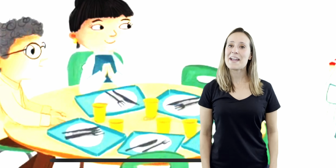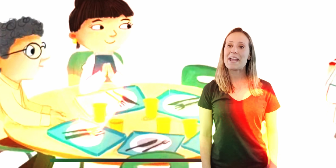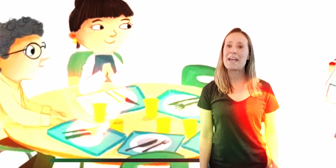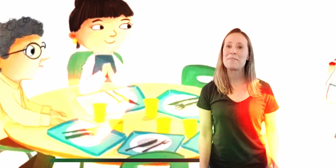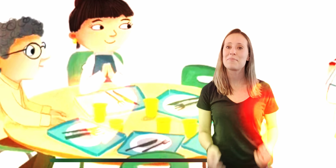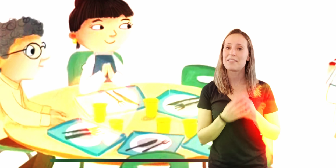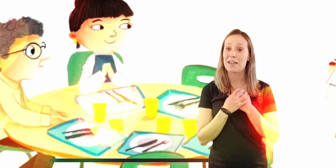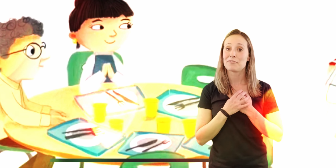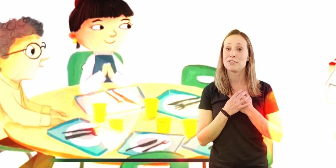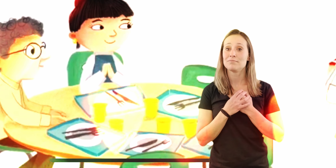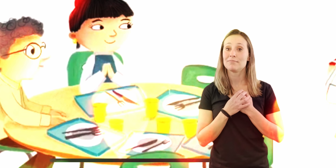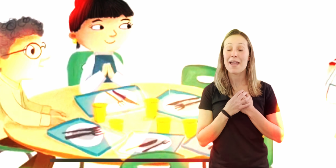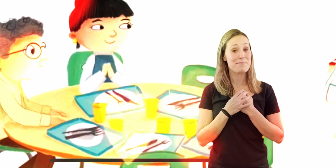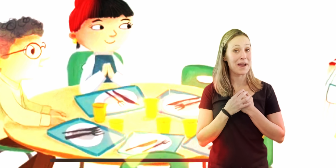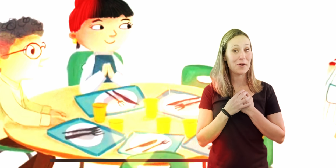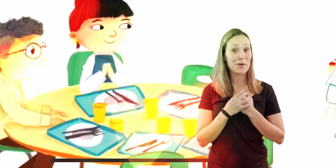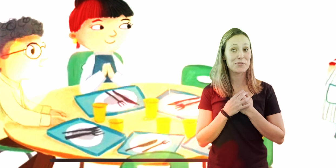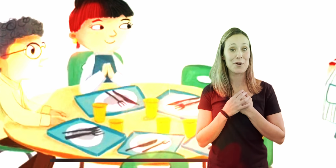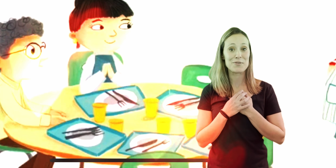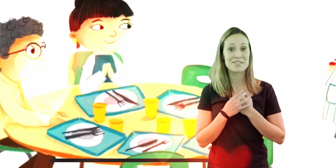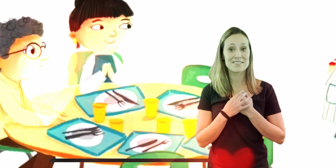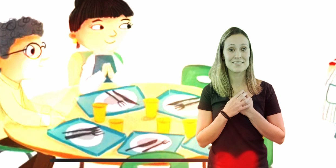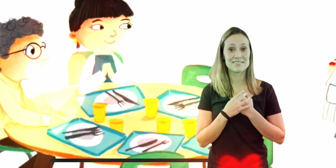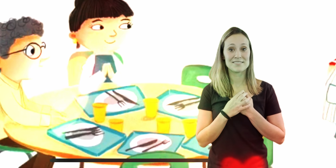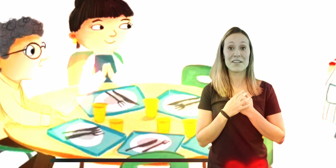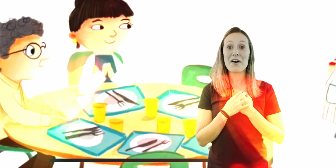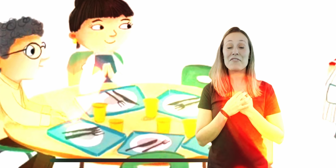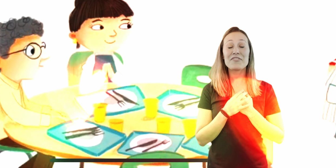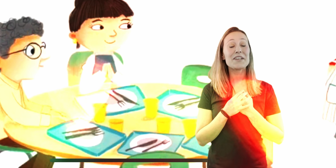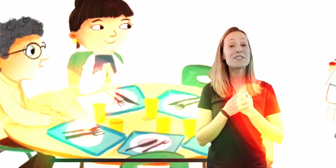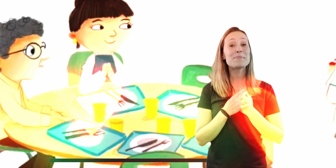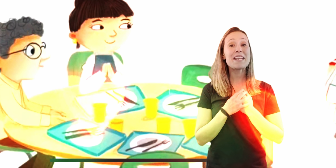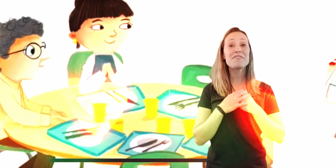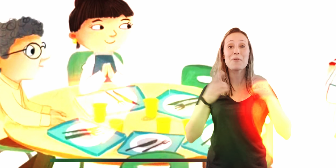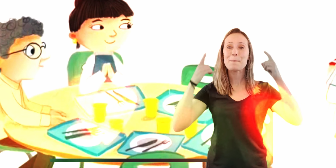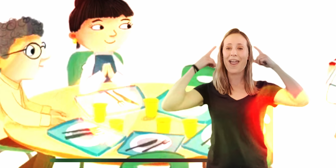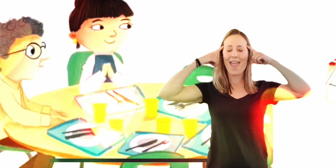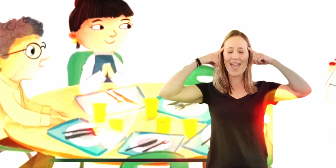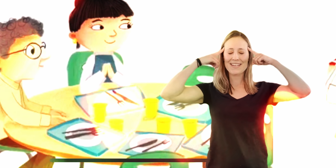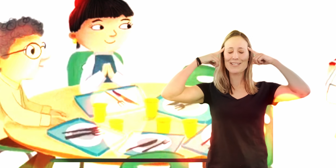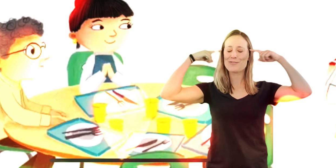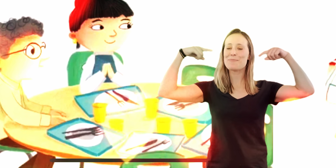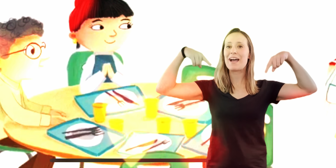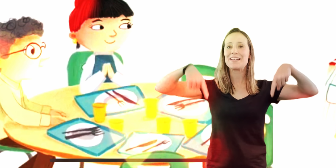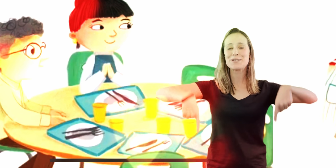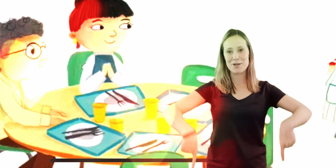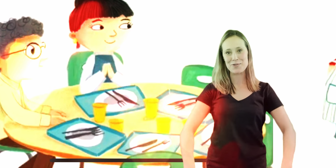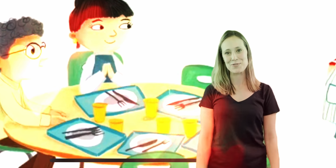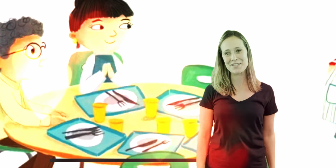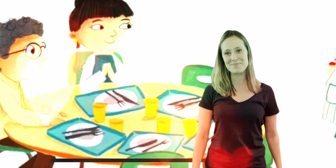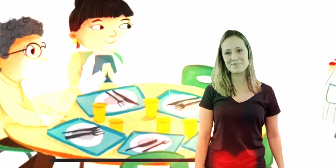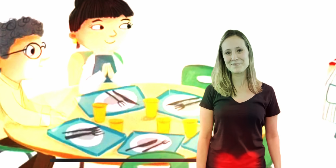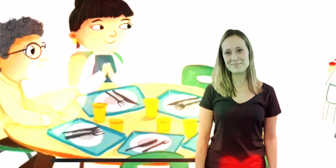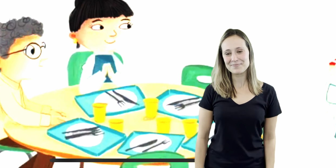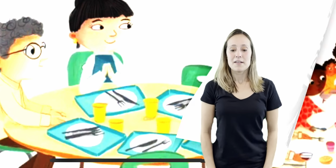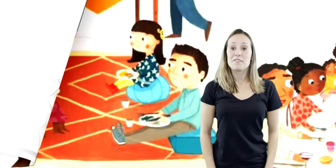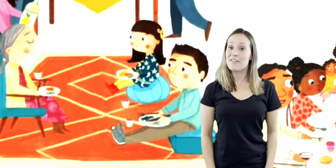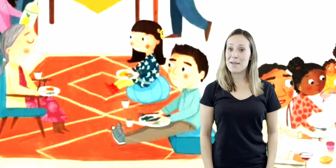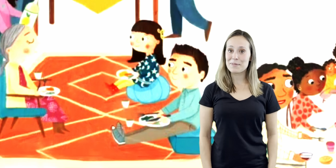I am thankful. And my heart grows. Love fills me from my head to my toes.